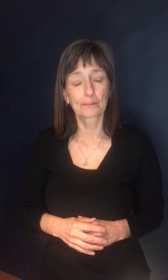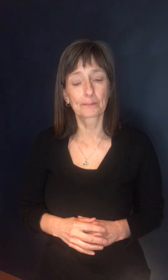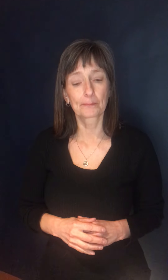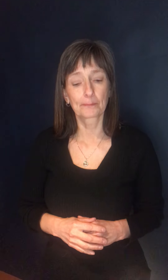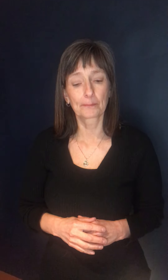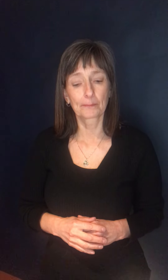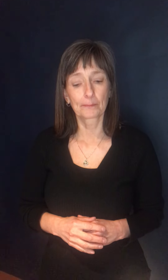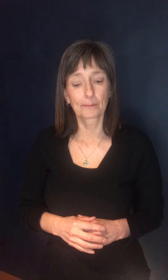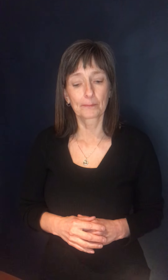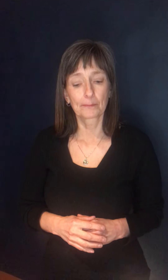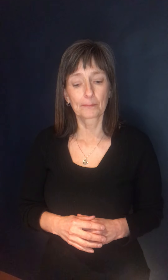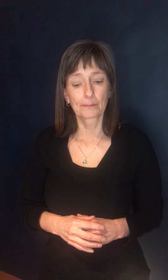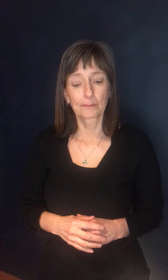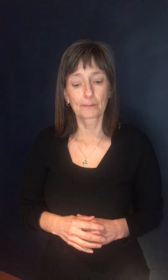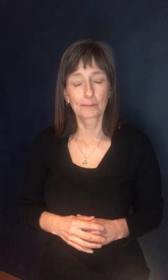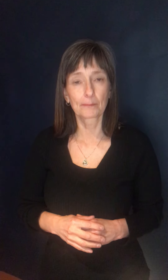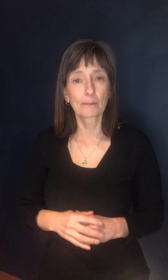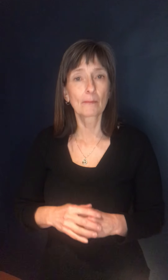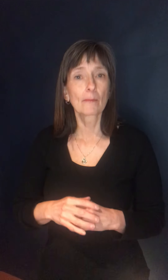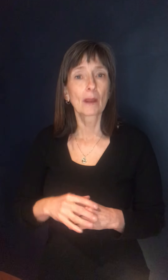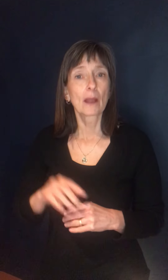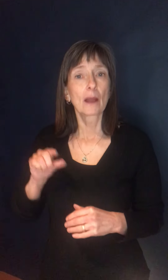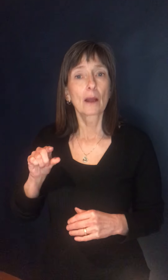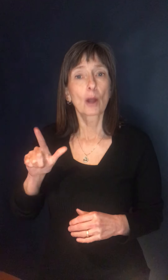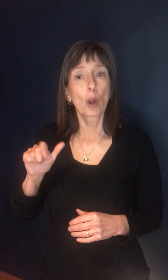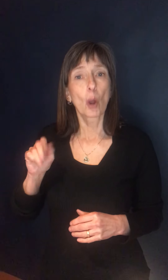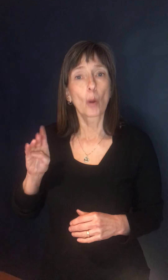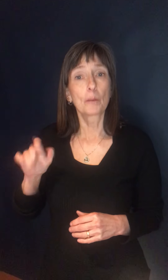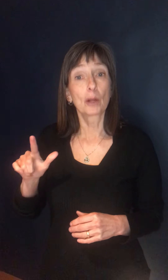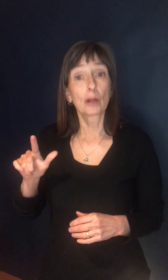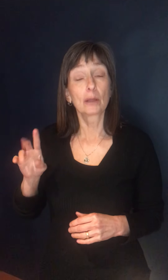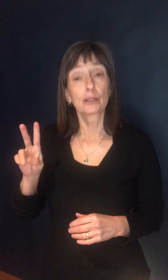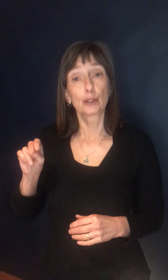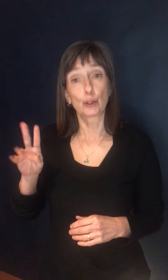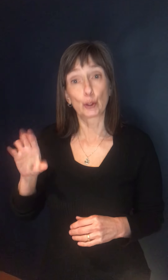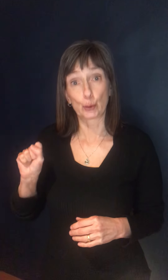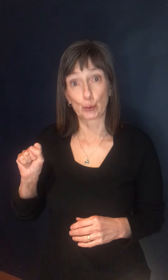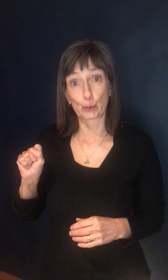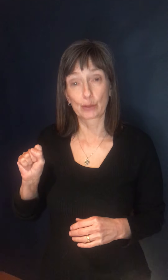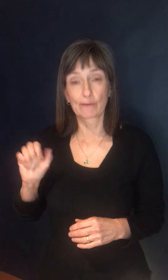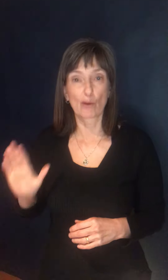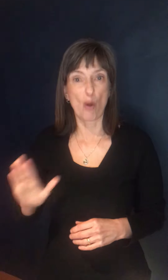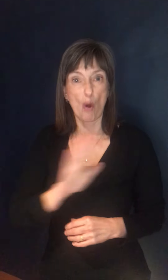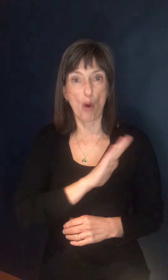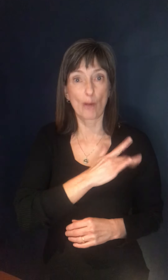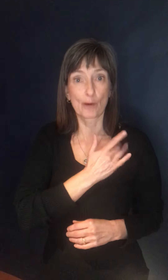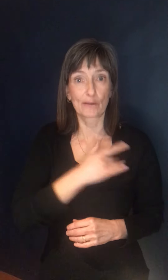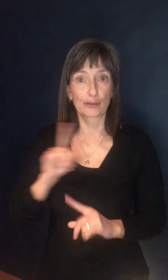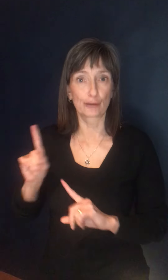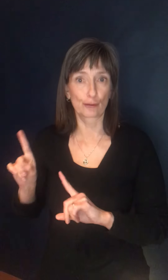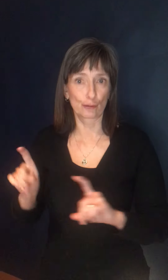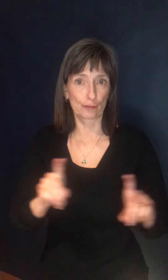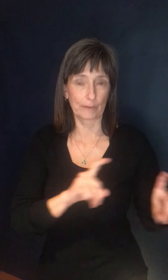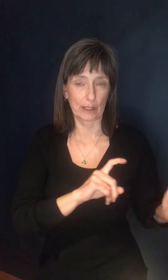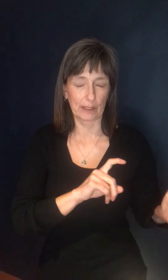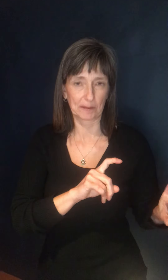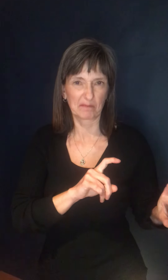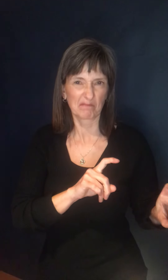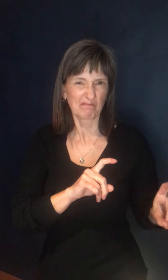Thank you. Global News recently surveyed each of the provinces seeking specific answers to questions surrounding the vaccine rollout and